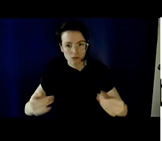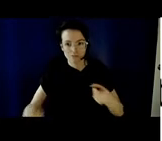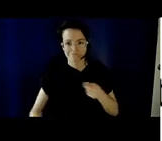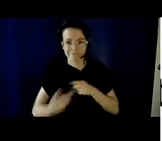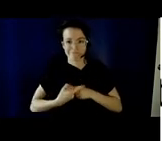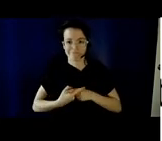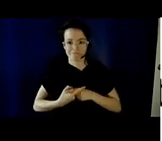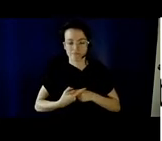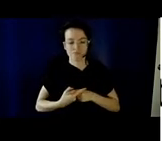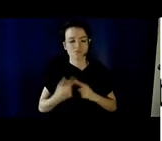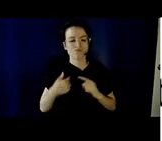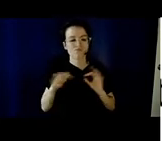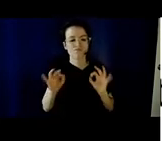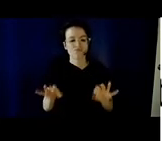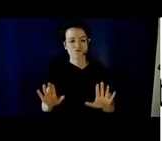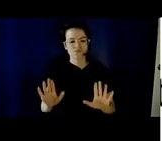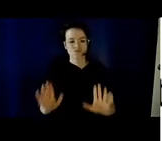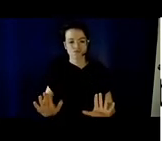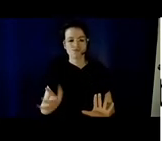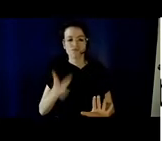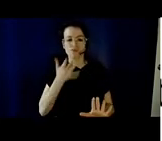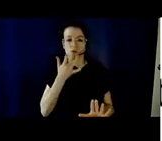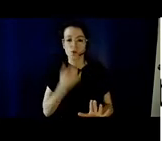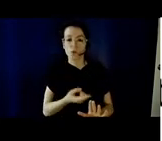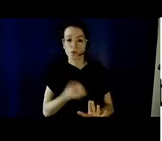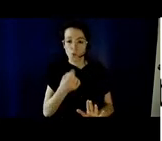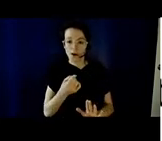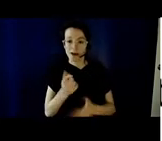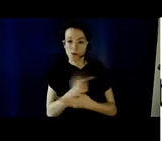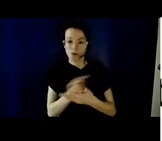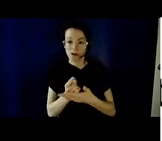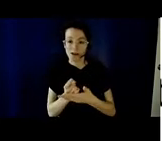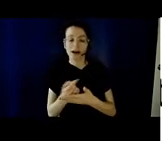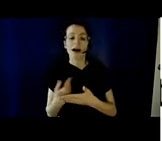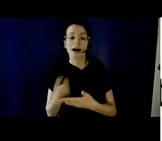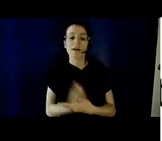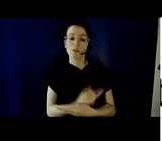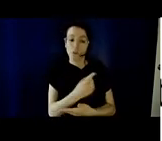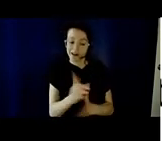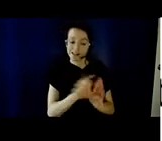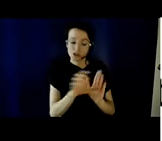Consequently, I decided to provide a Zoom session and an in-person session in a week.